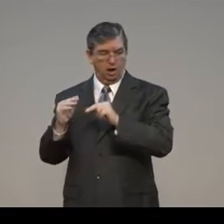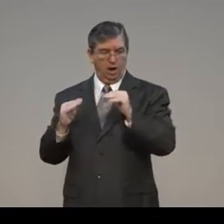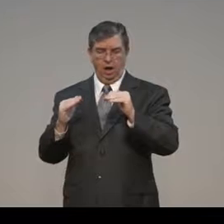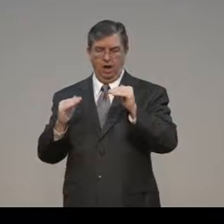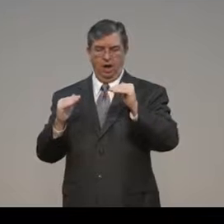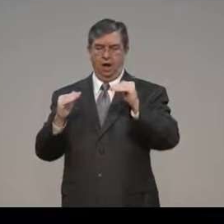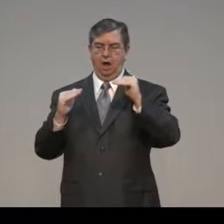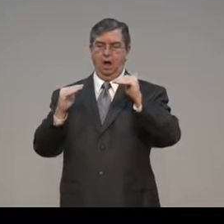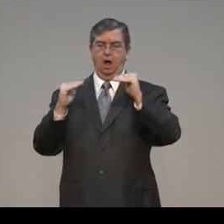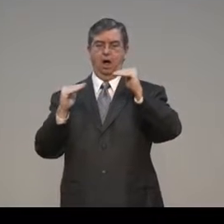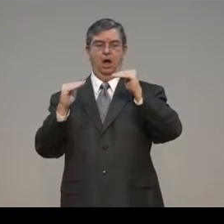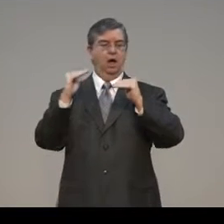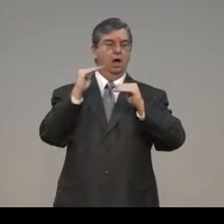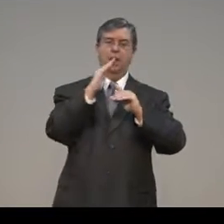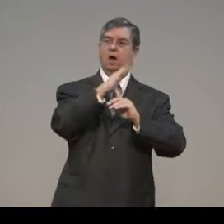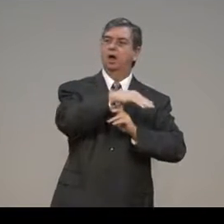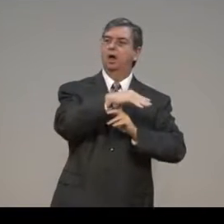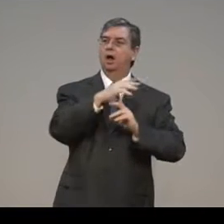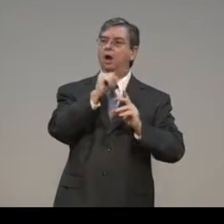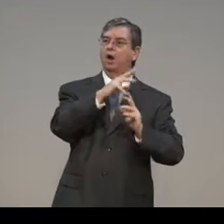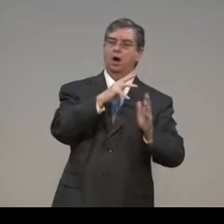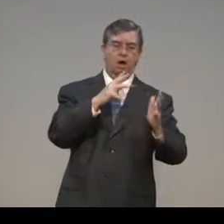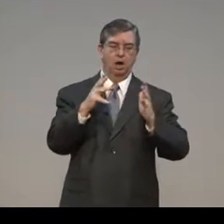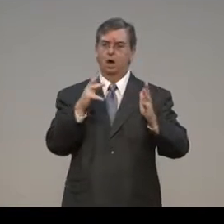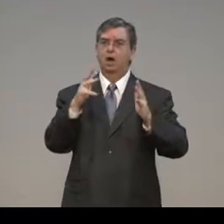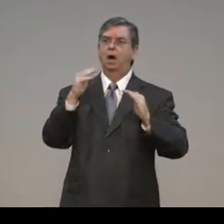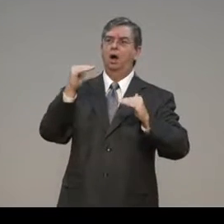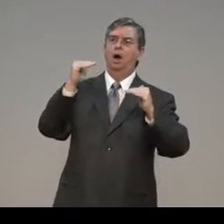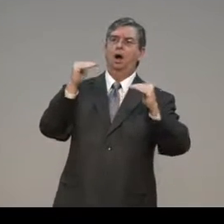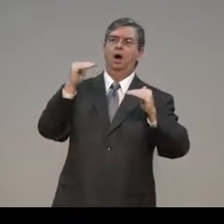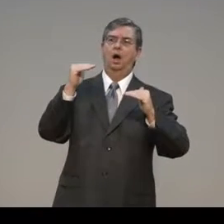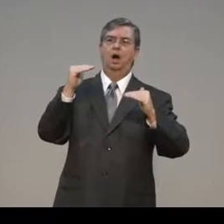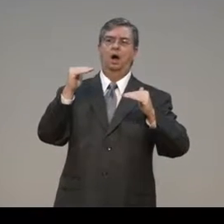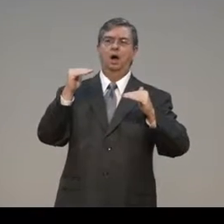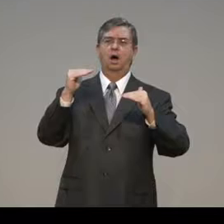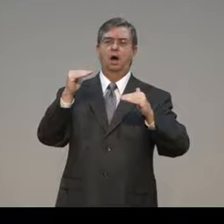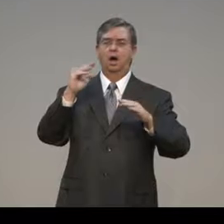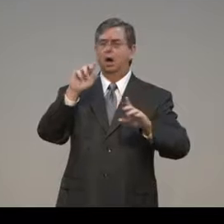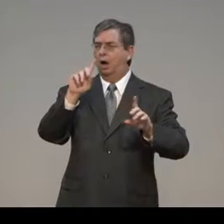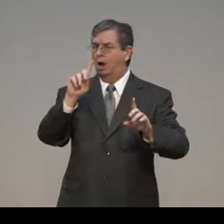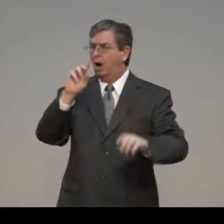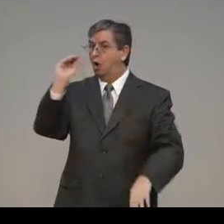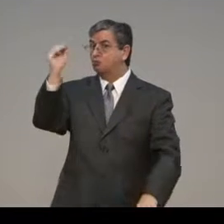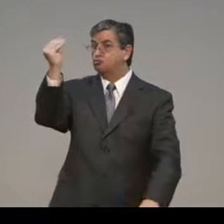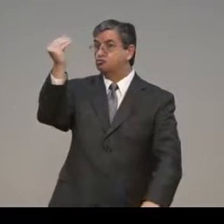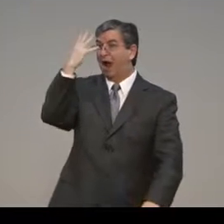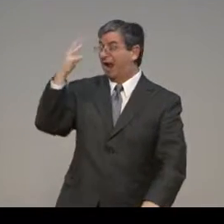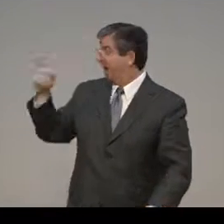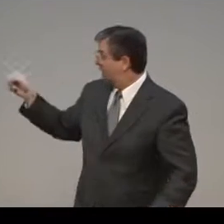These were people that weren't looking to the law. And though God was providing the law through